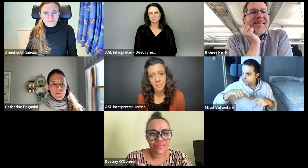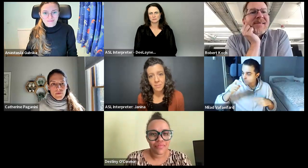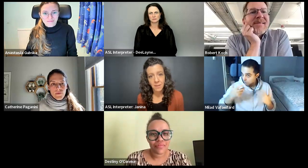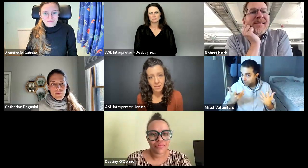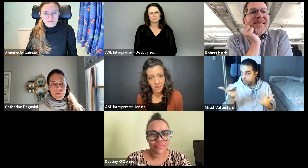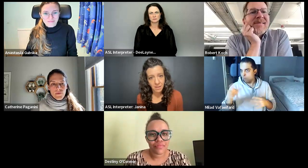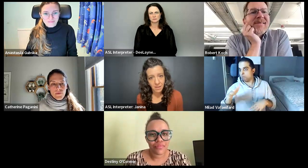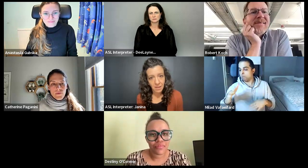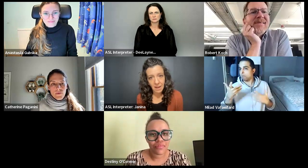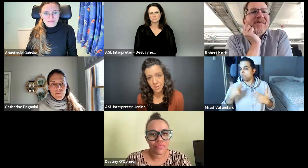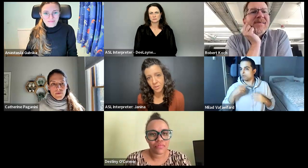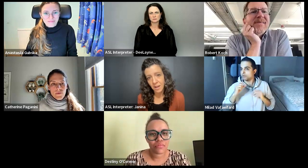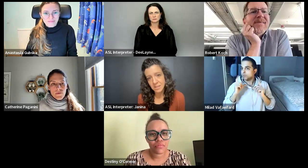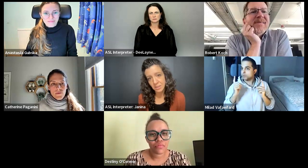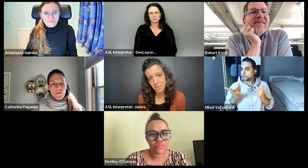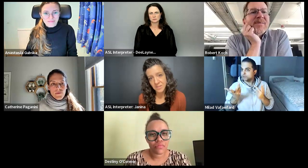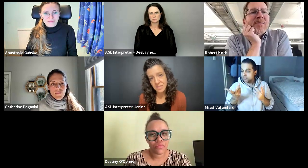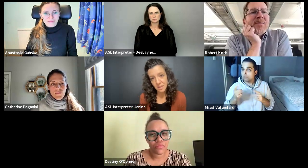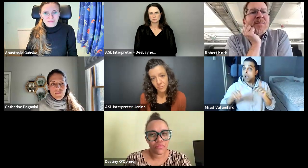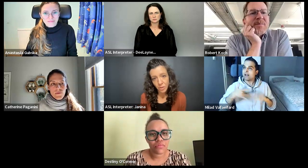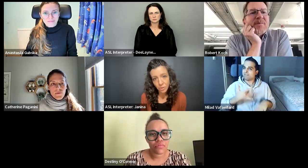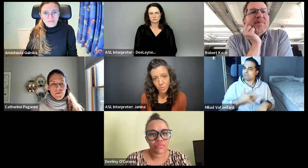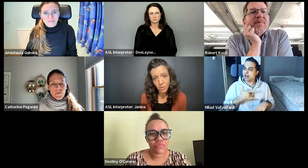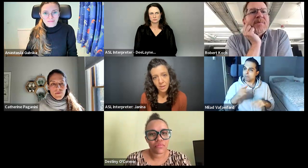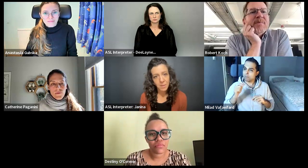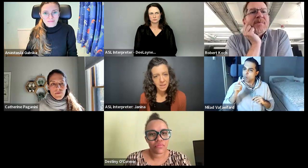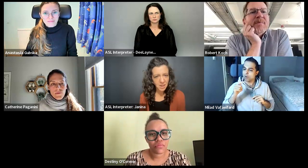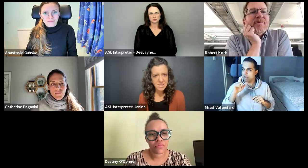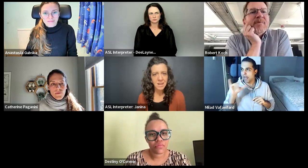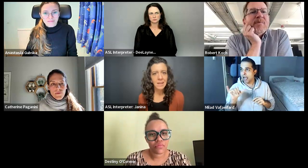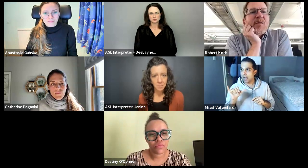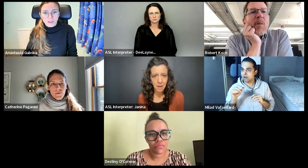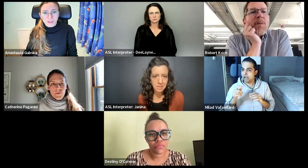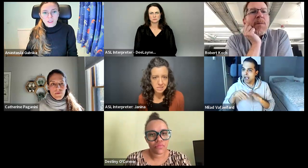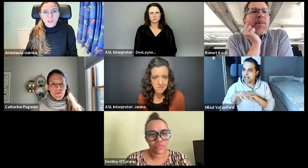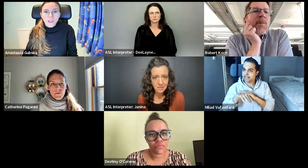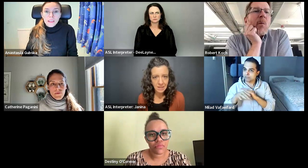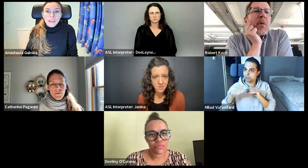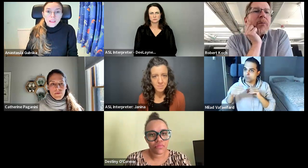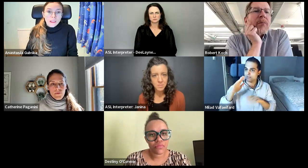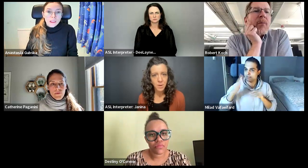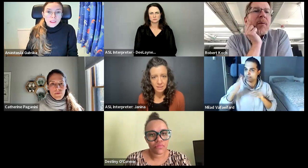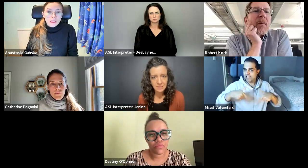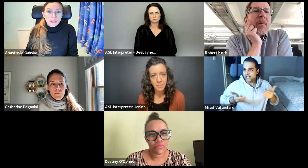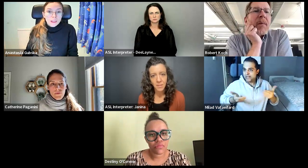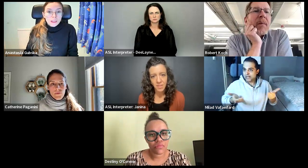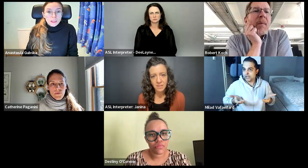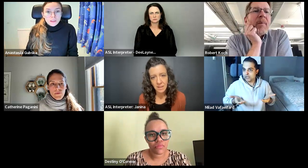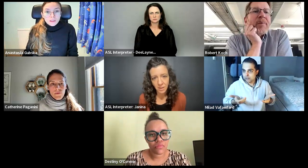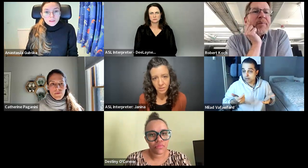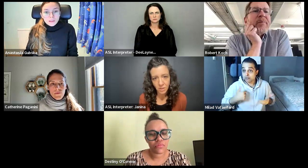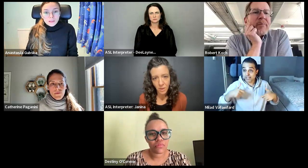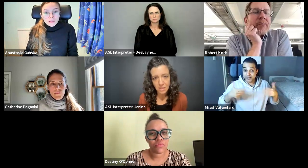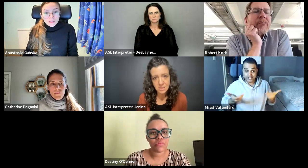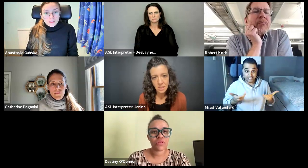Um, and I don't know Anastasia if it's the same for you, but here it's not like a must. And so I'm surprised about the